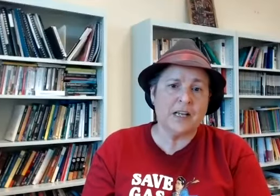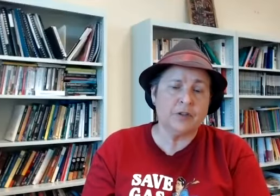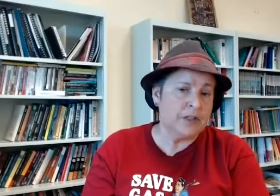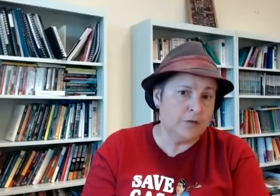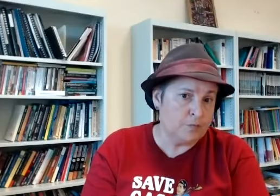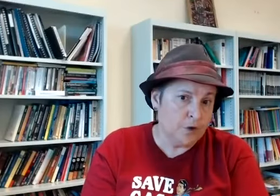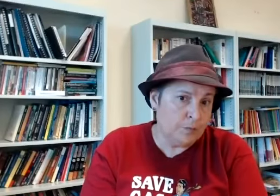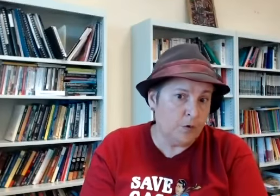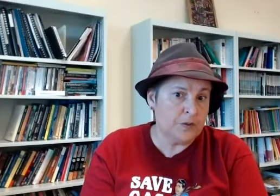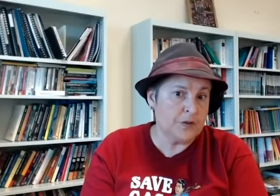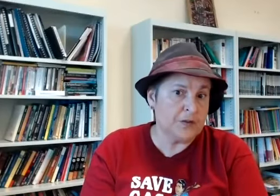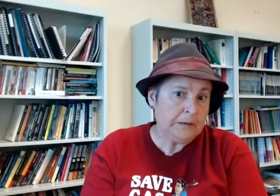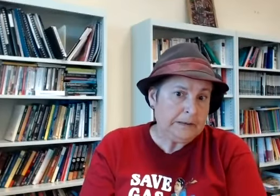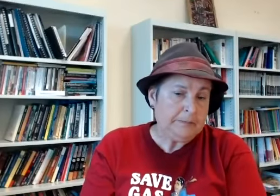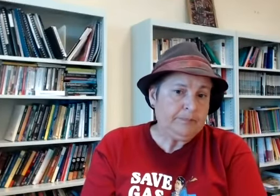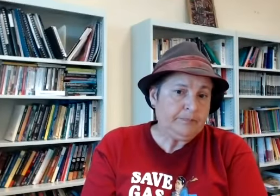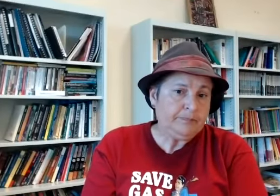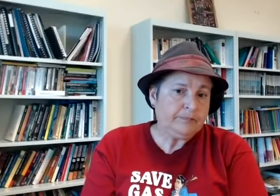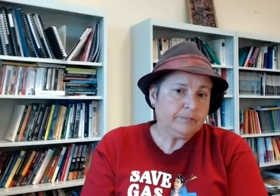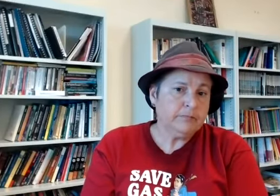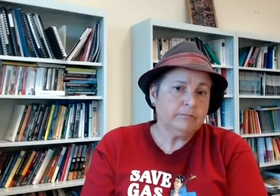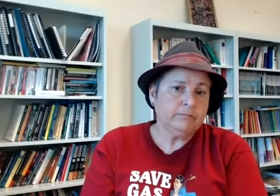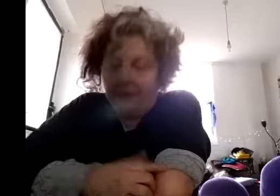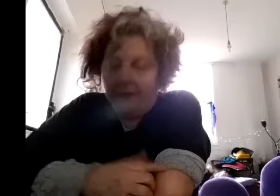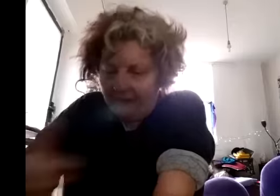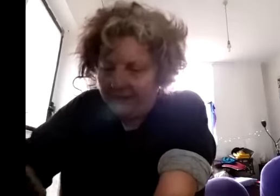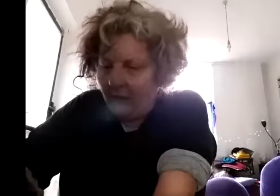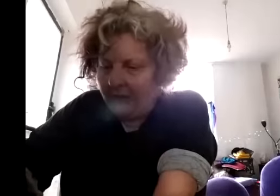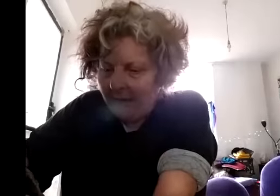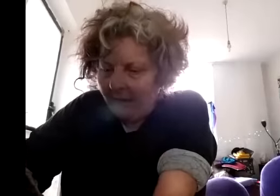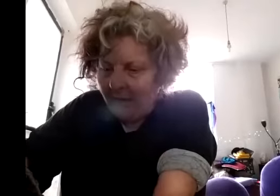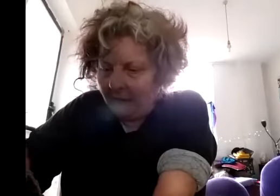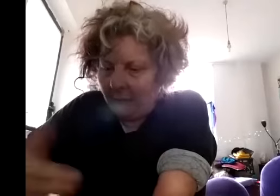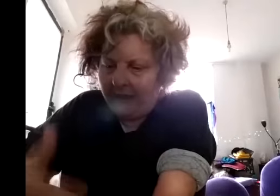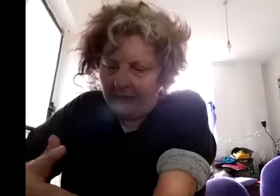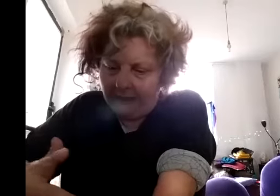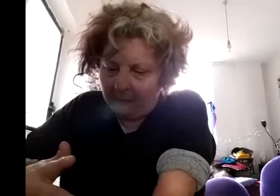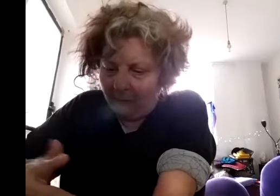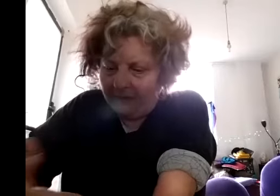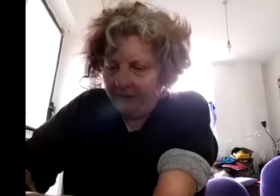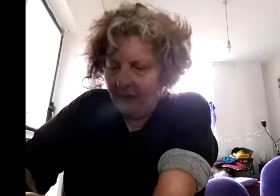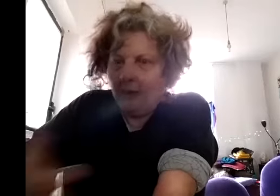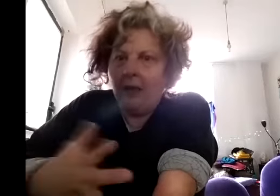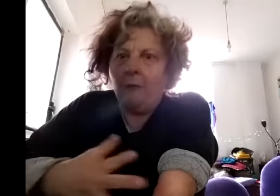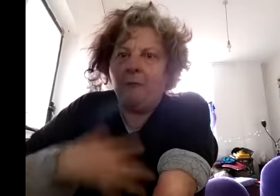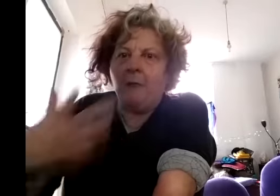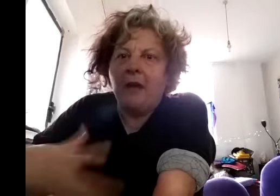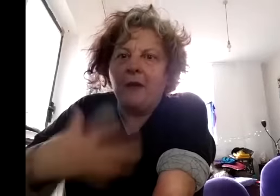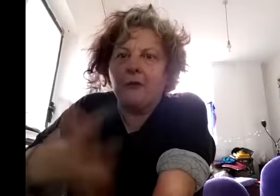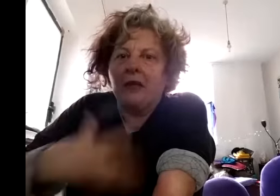happened in any of your performances no it hasn't and i think there's a lot in there about your beginnings because our our patronage